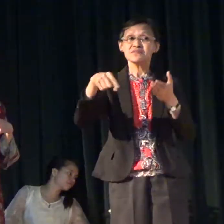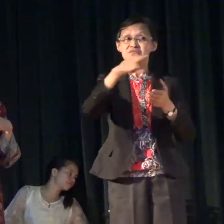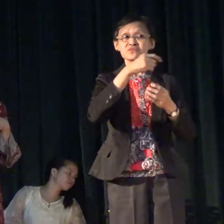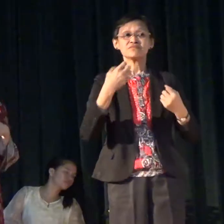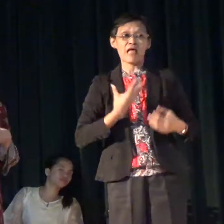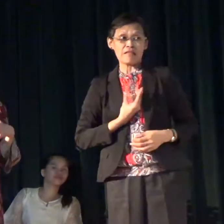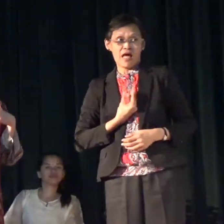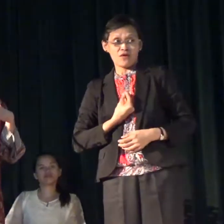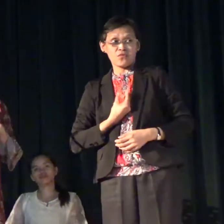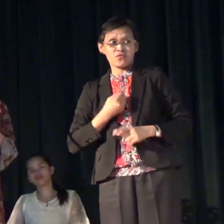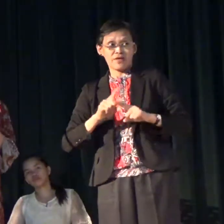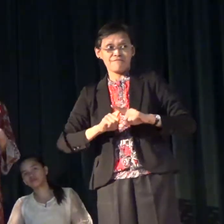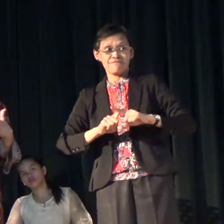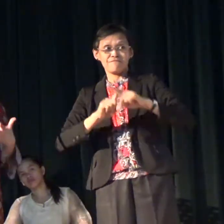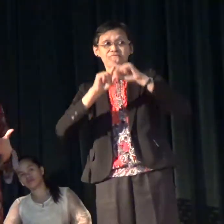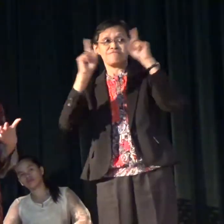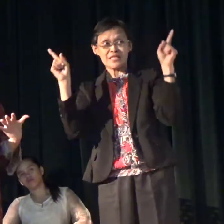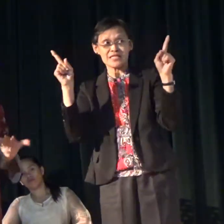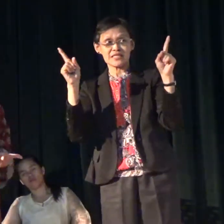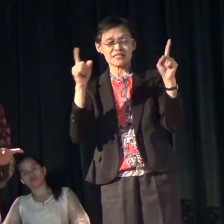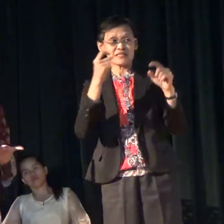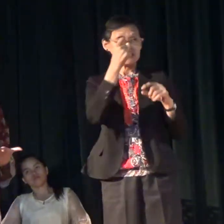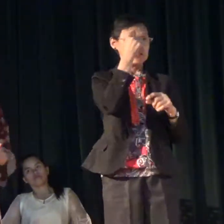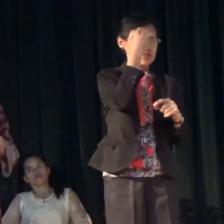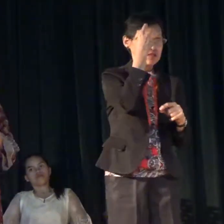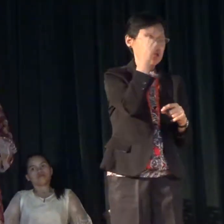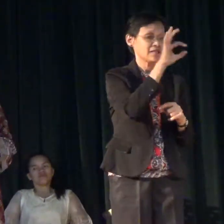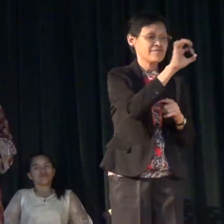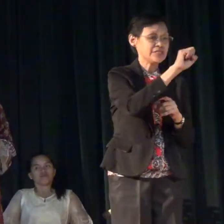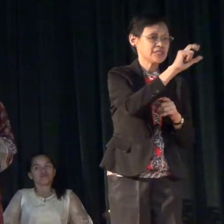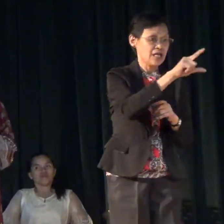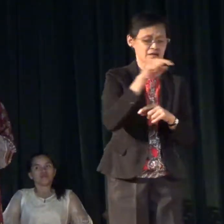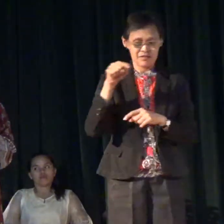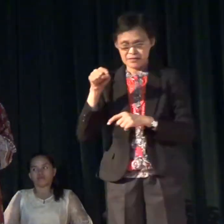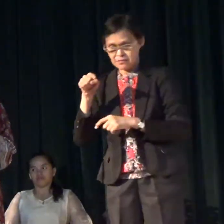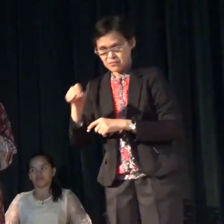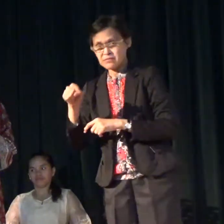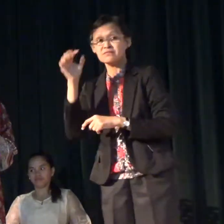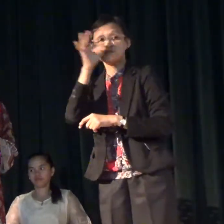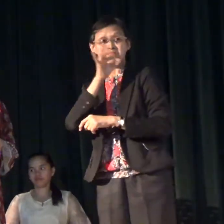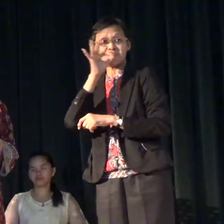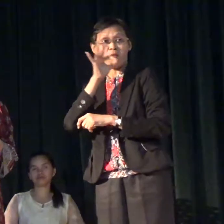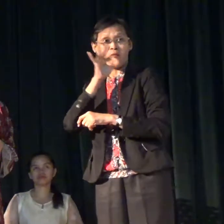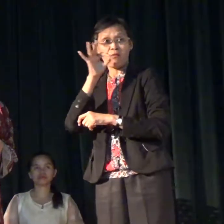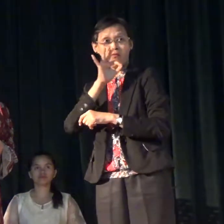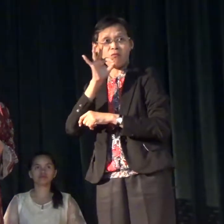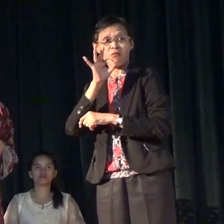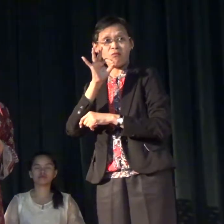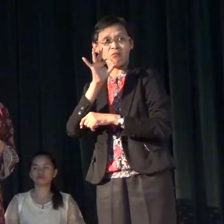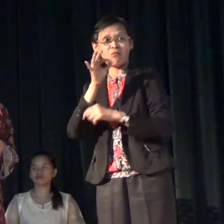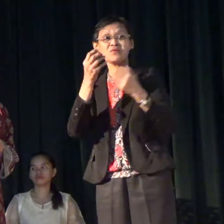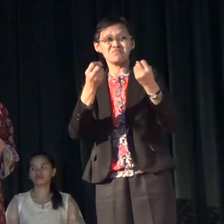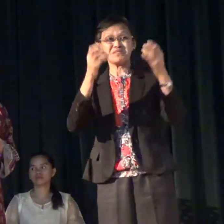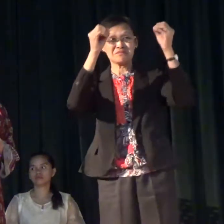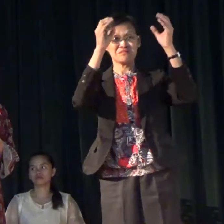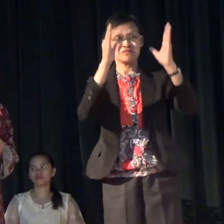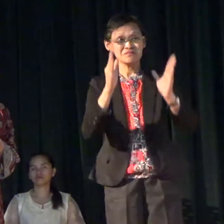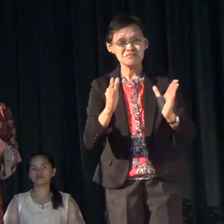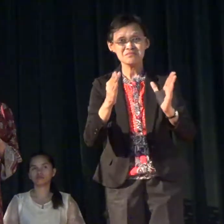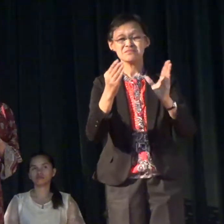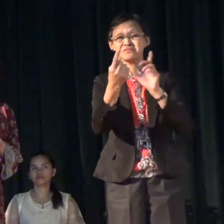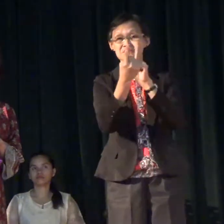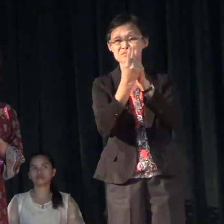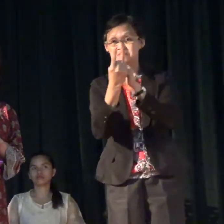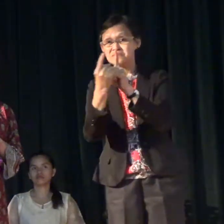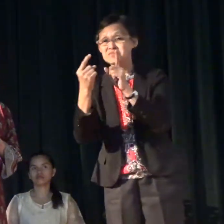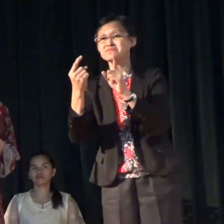kasi magkaibarang intindi kung ano ang FSL at kung ano ang feeling mo many of the teachers that I see in